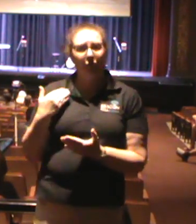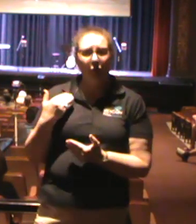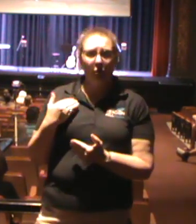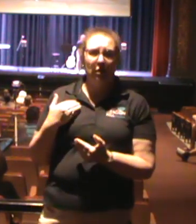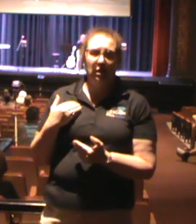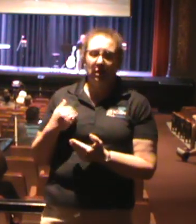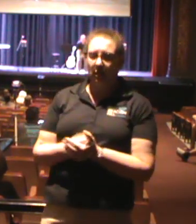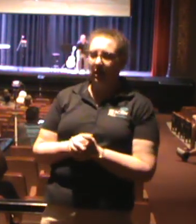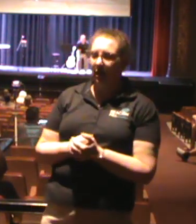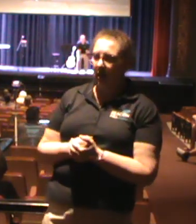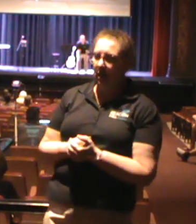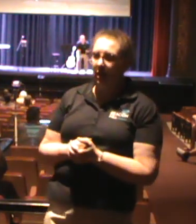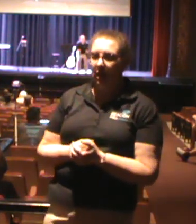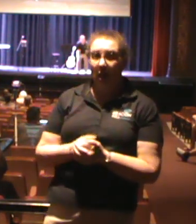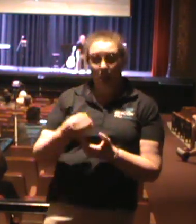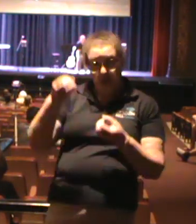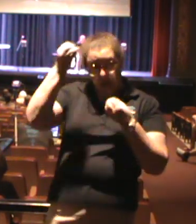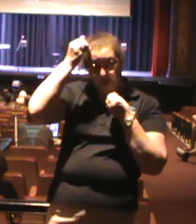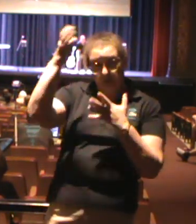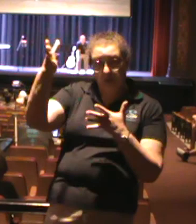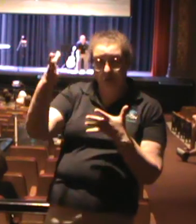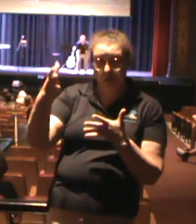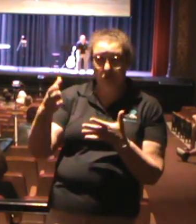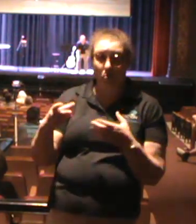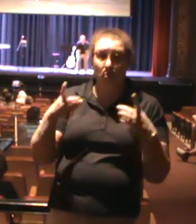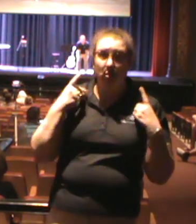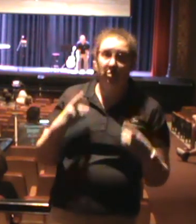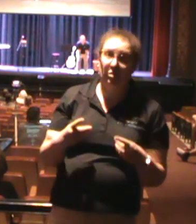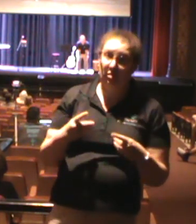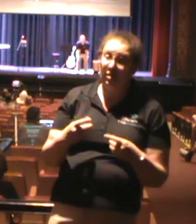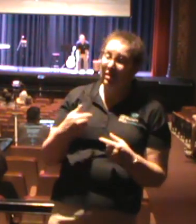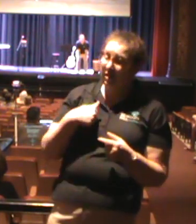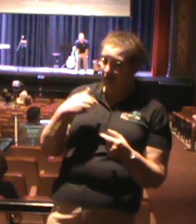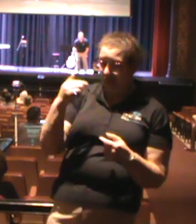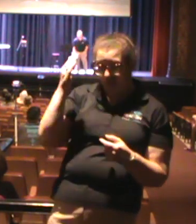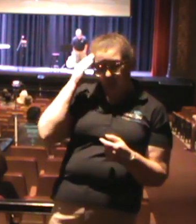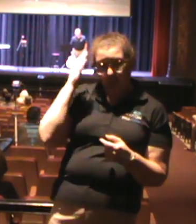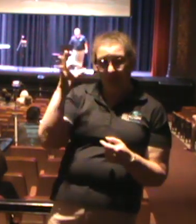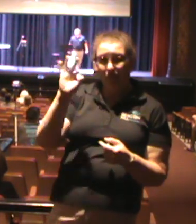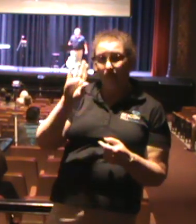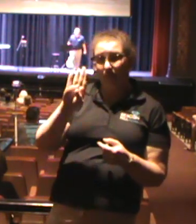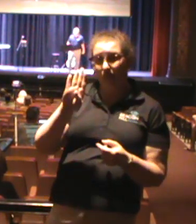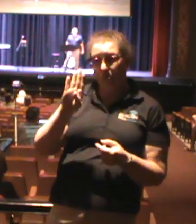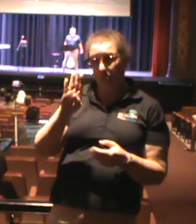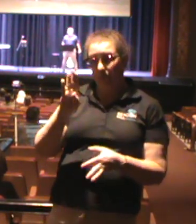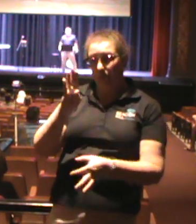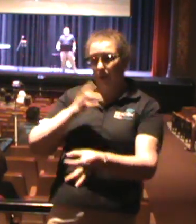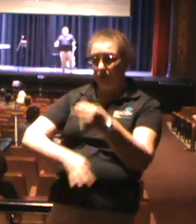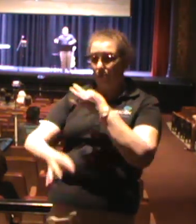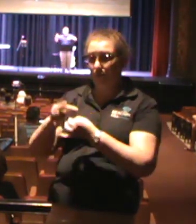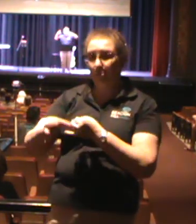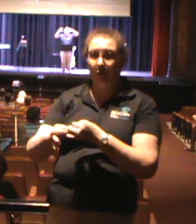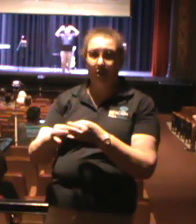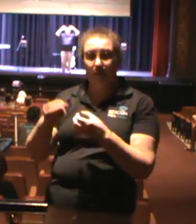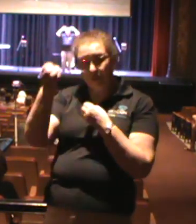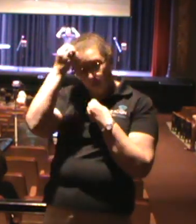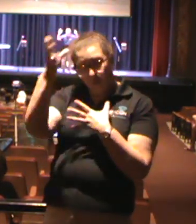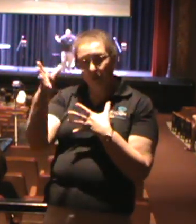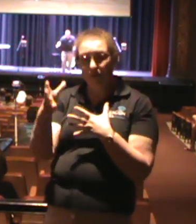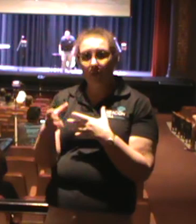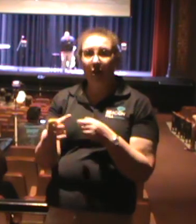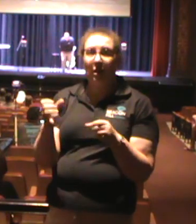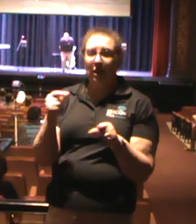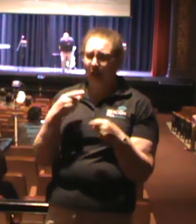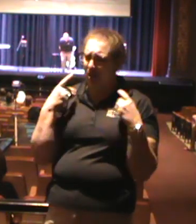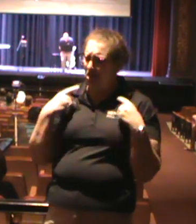and Fox News would discourage you enough, but I think Facebook is taking that time. Facebook can discourage you and just make you want to